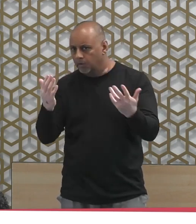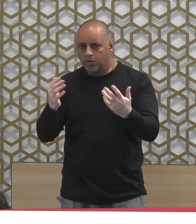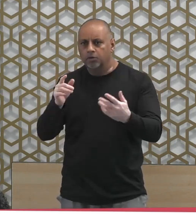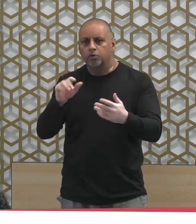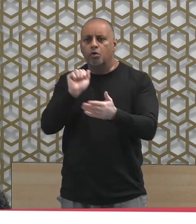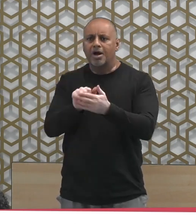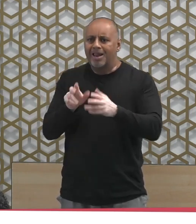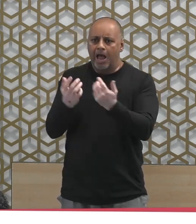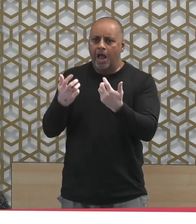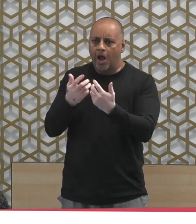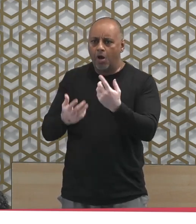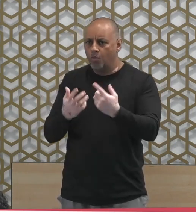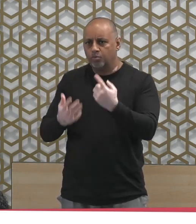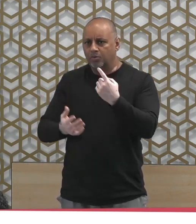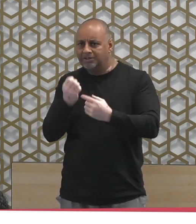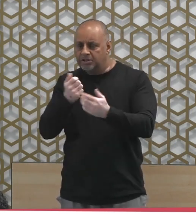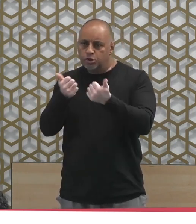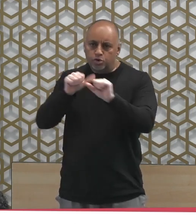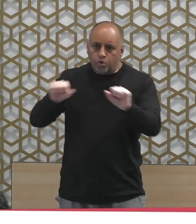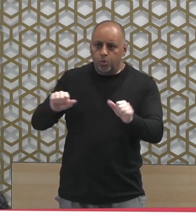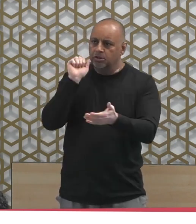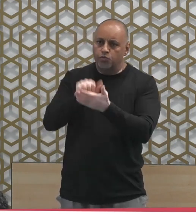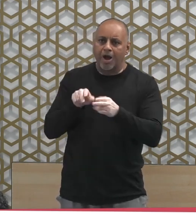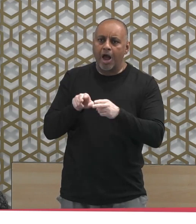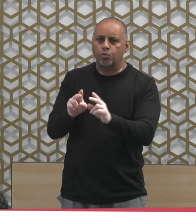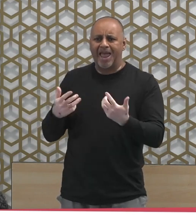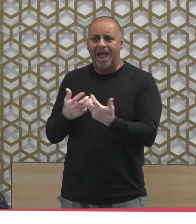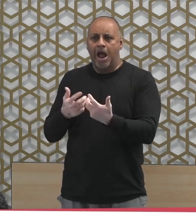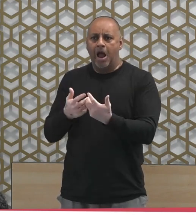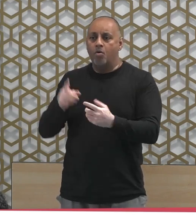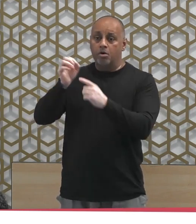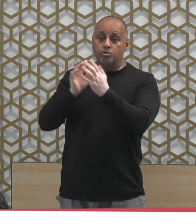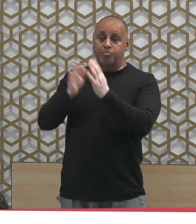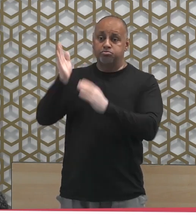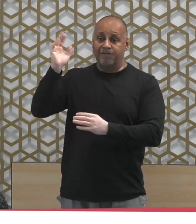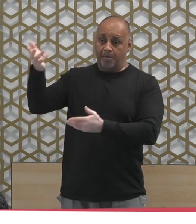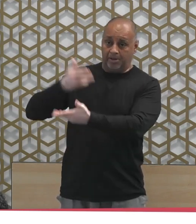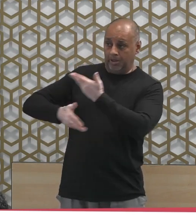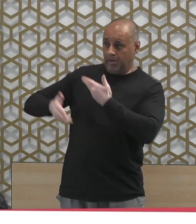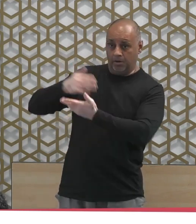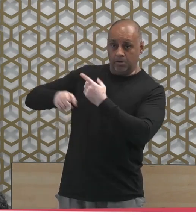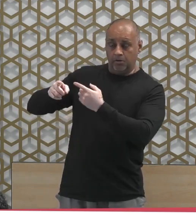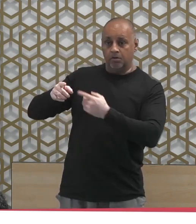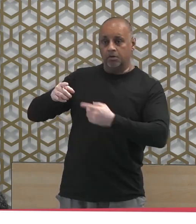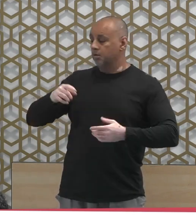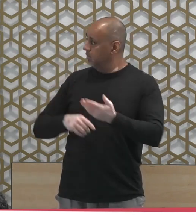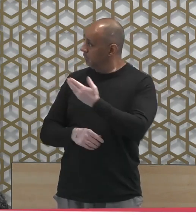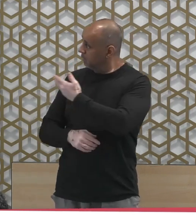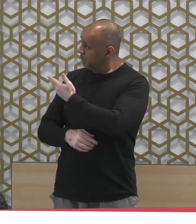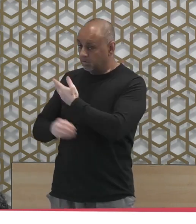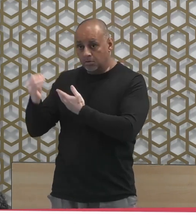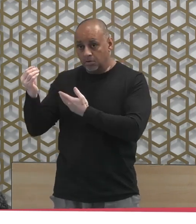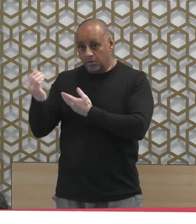that? What is the way of getting out of these shabuhat? Well, the Prophet, alayhi salatu wasalam, us, Al-halal ubayyin, wal-haram ubayyin.